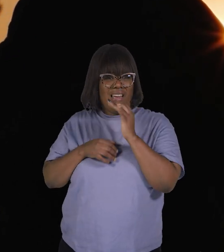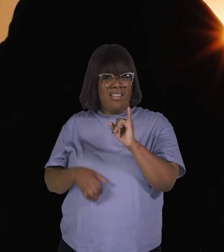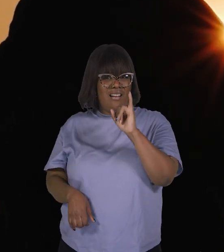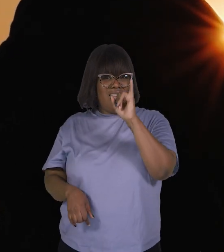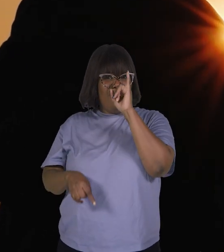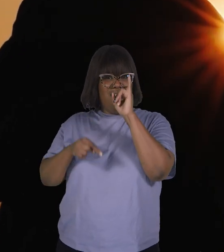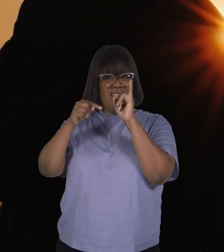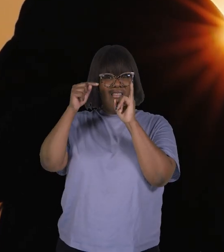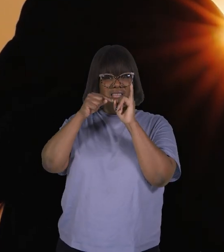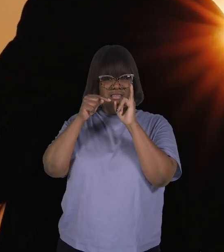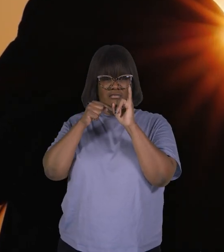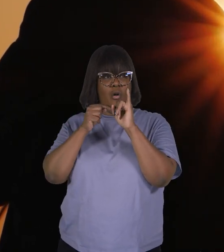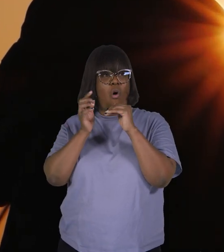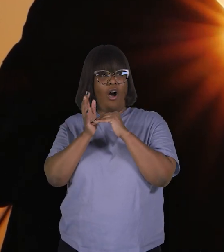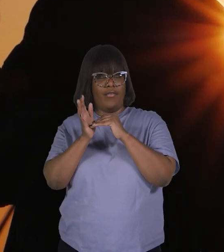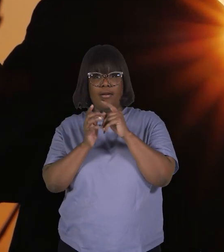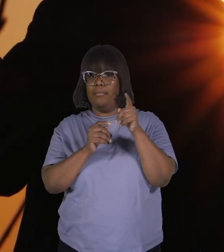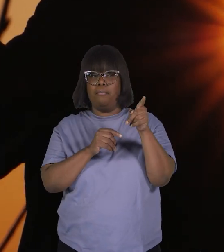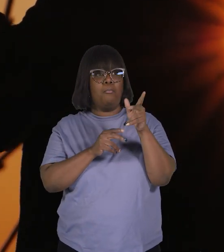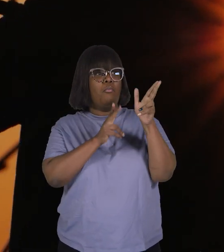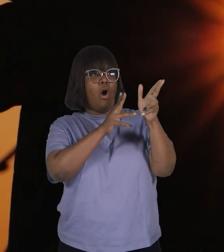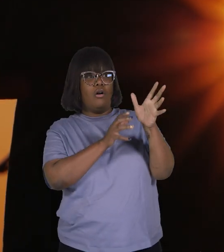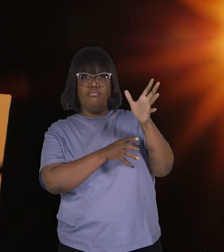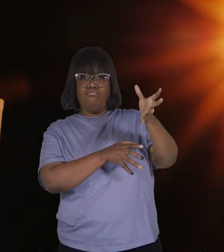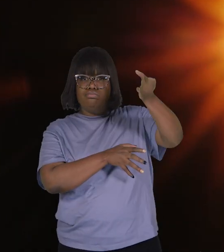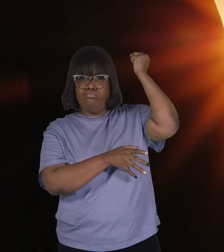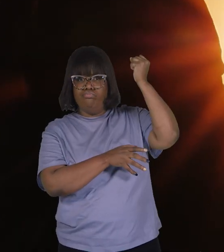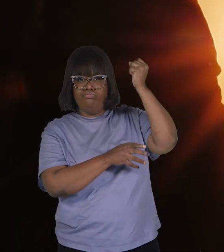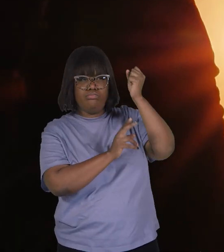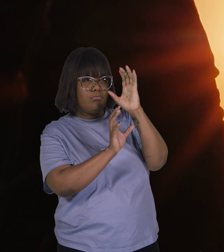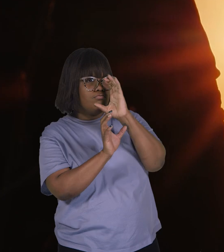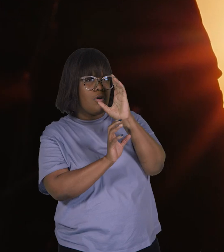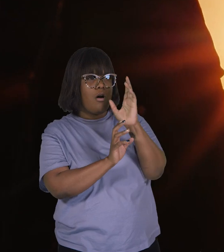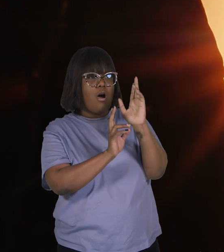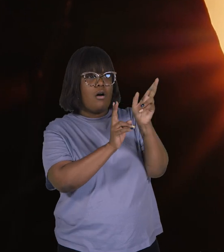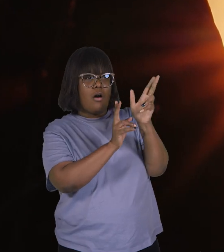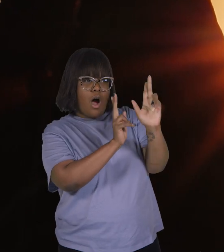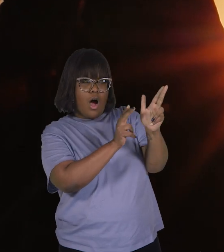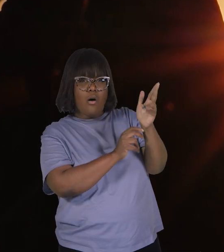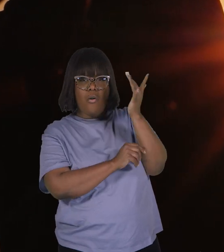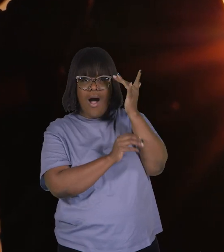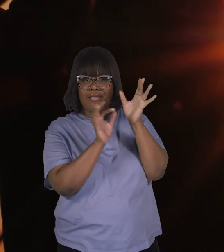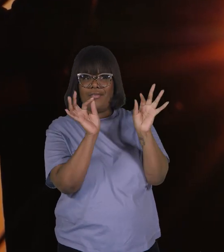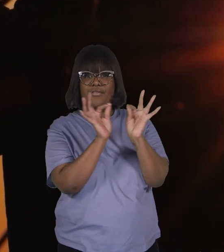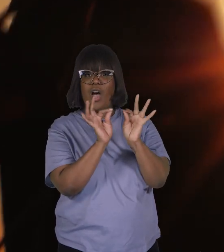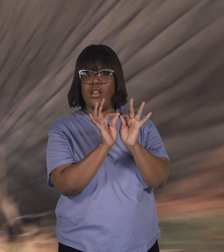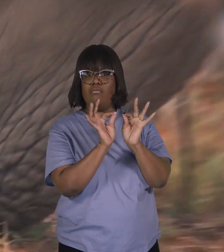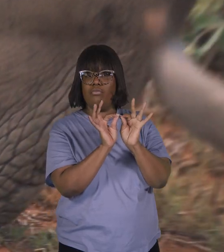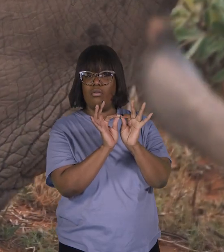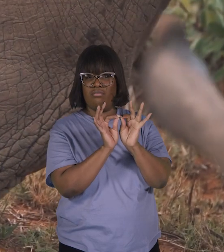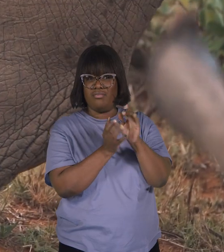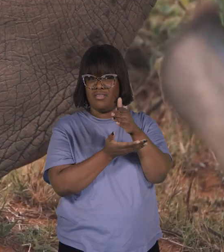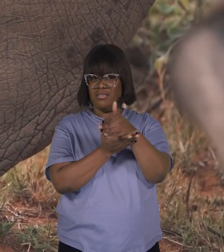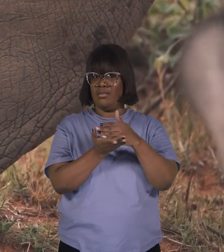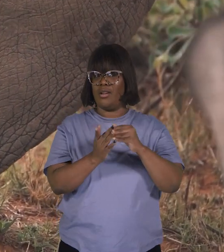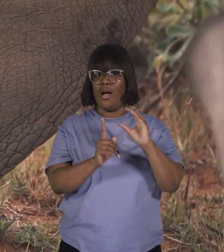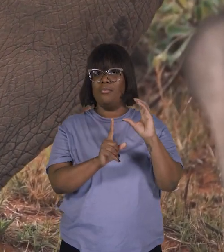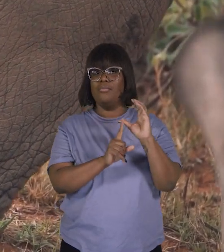impressive horns have made them a target for poachers who hunt them for their valuable horns. In some cultures, the